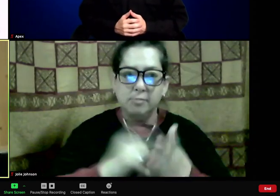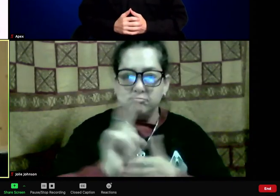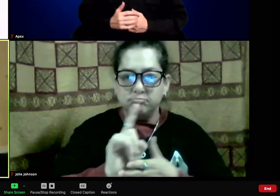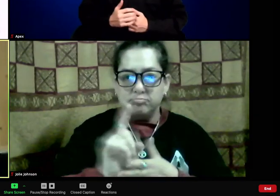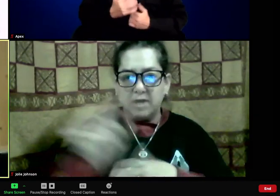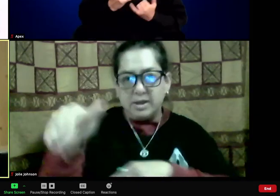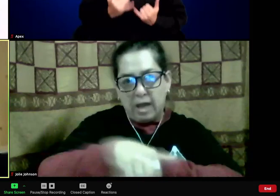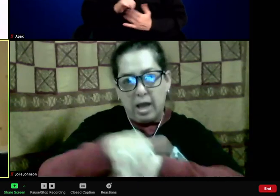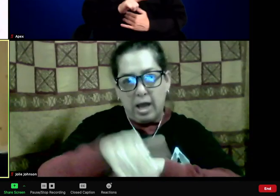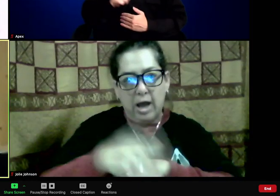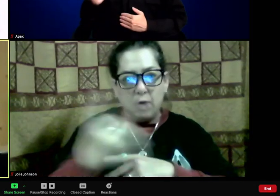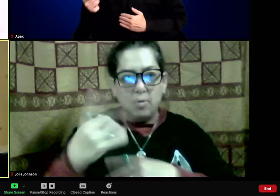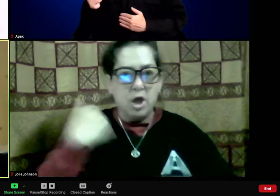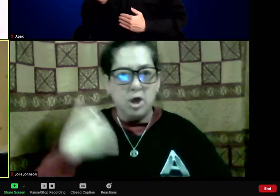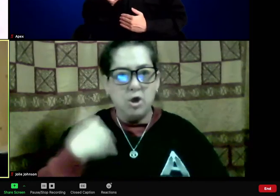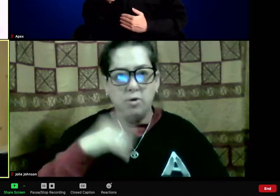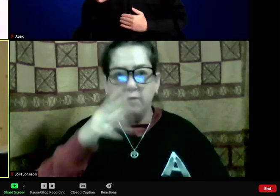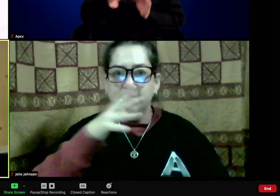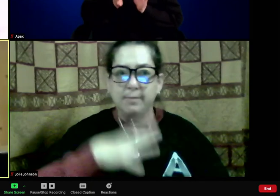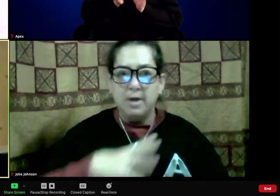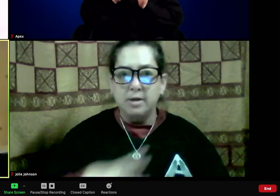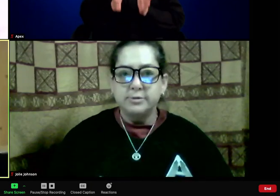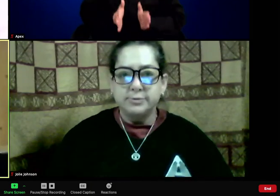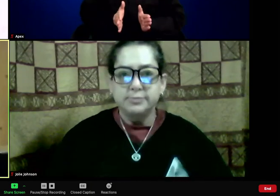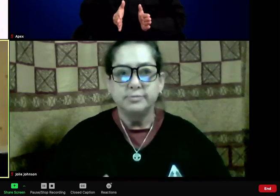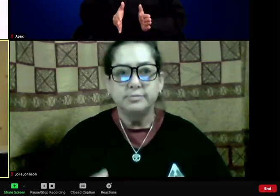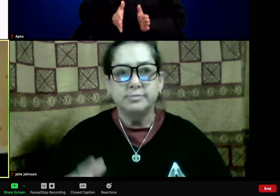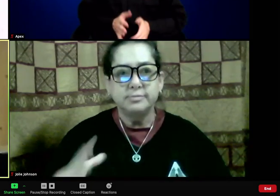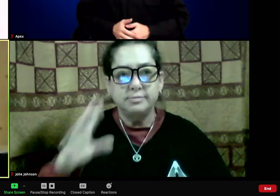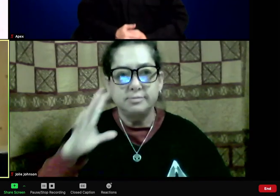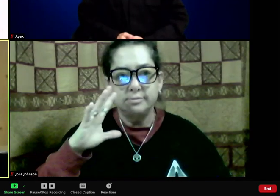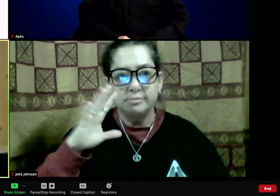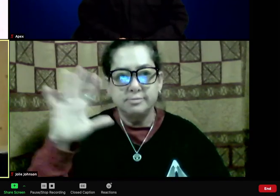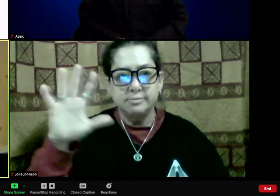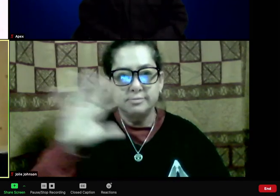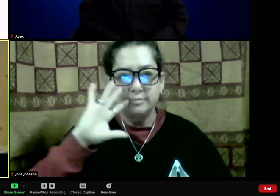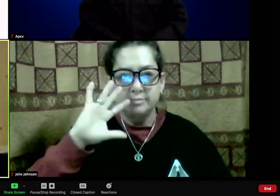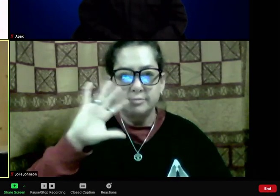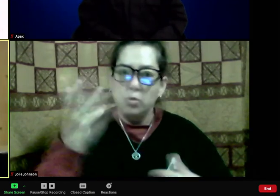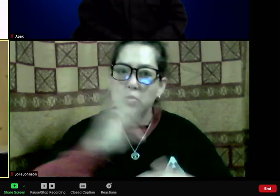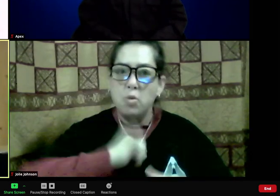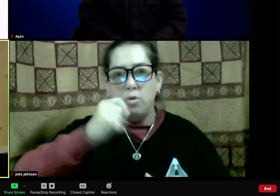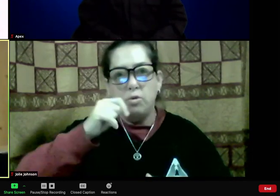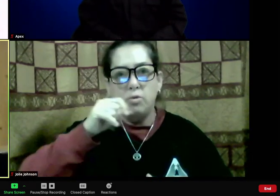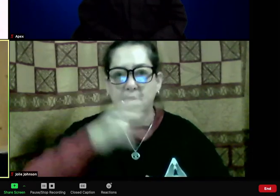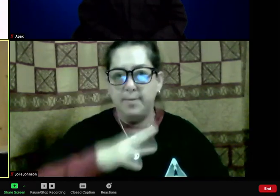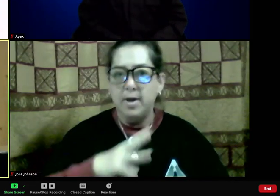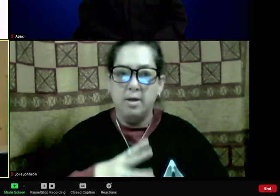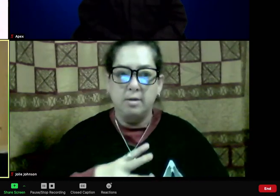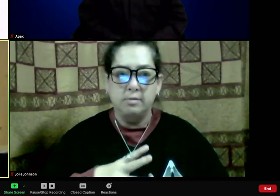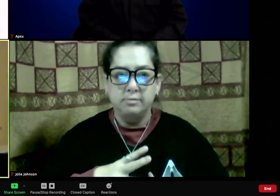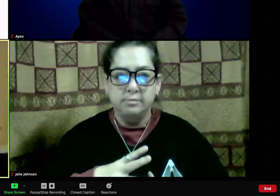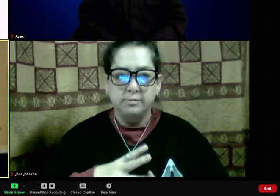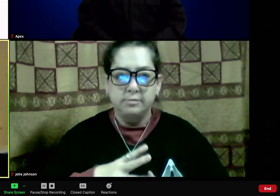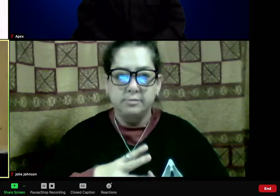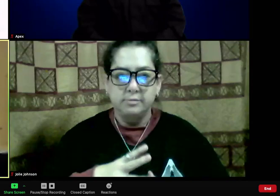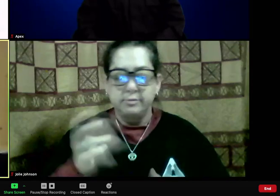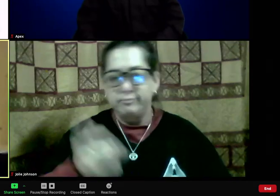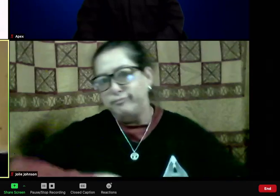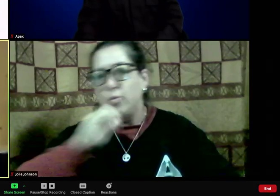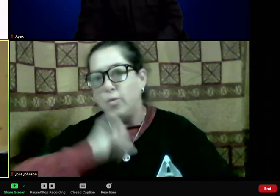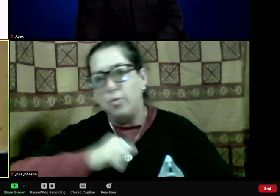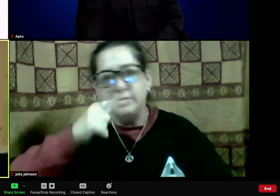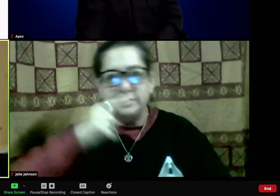difficult? And they all want to tell you about their difficult sisters. So, I've learned a lot about sisters when I will research.